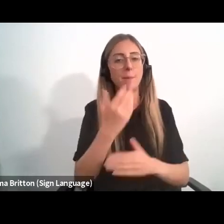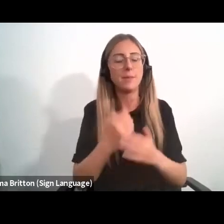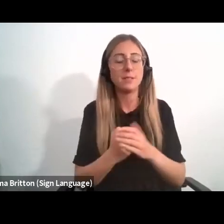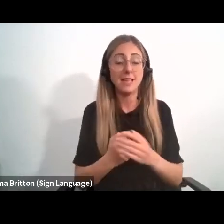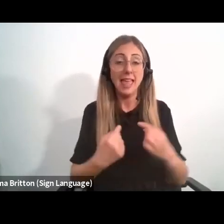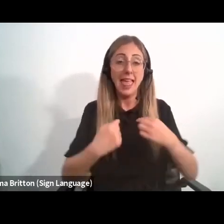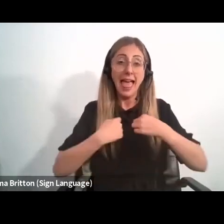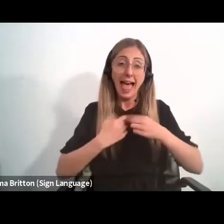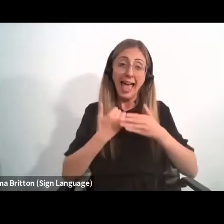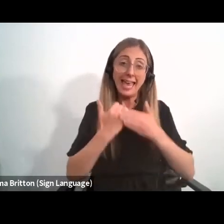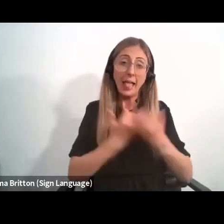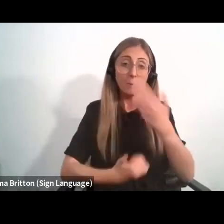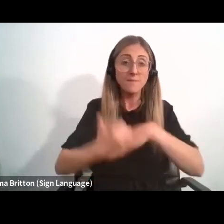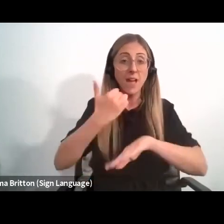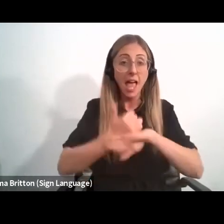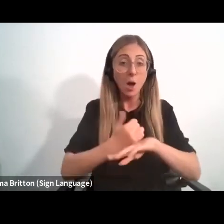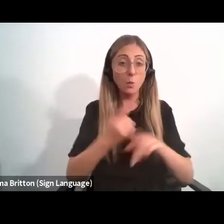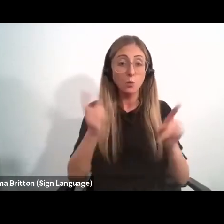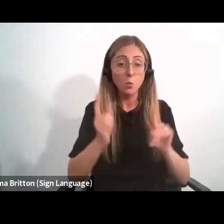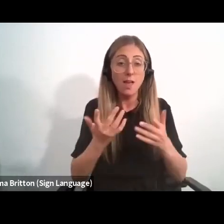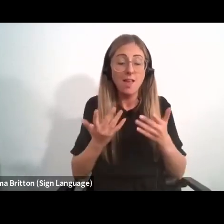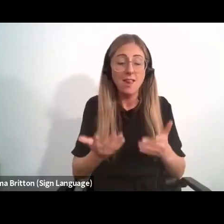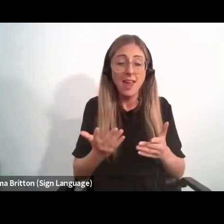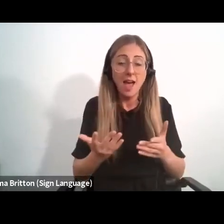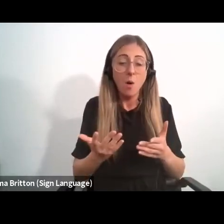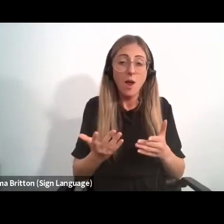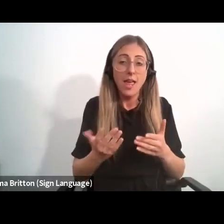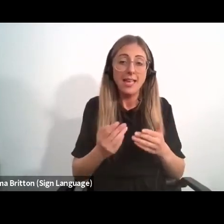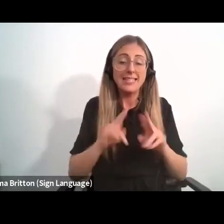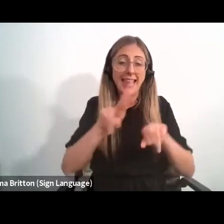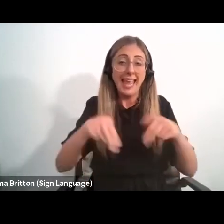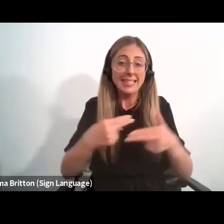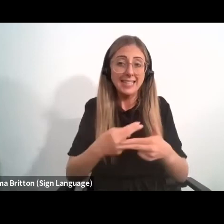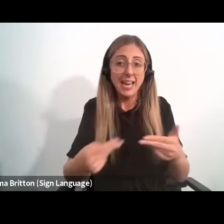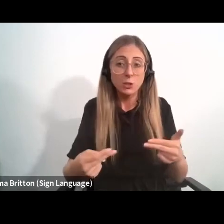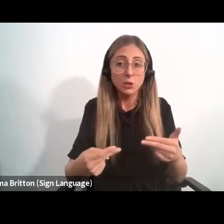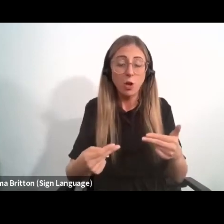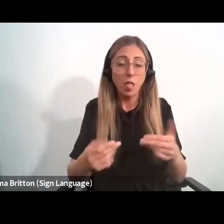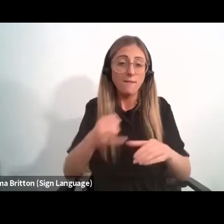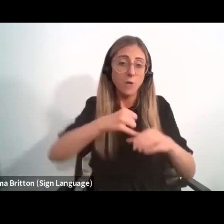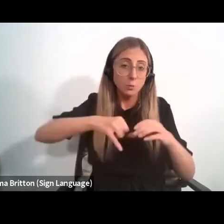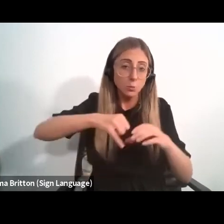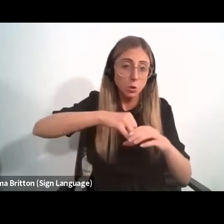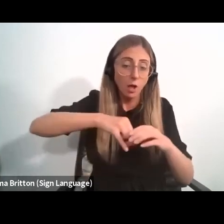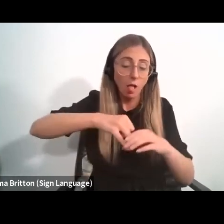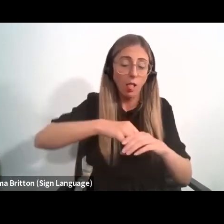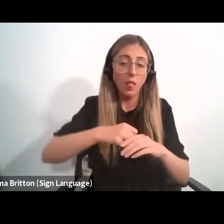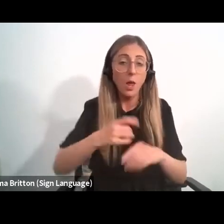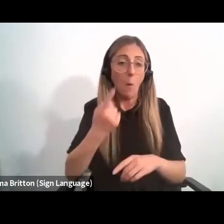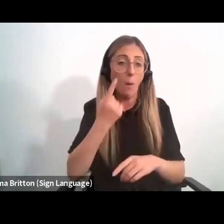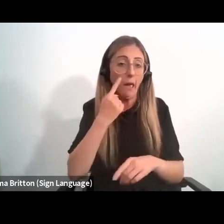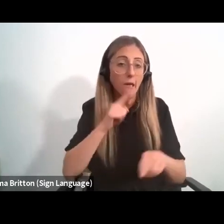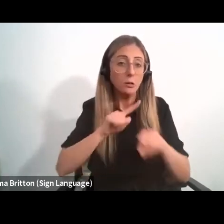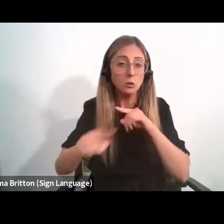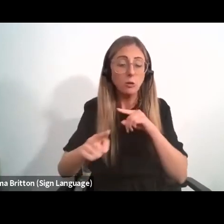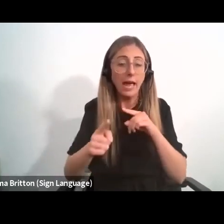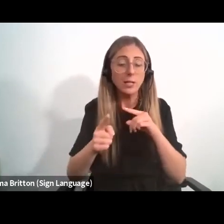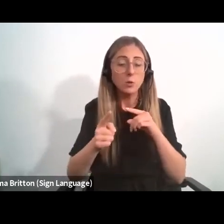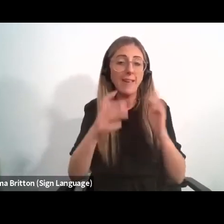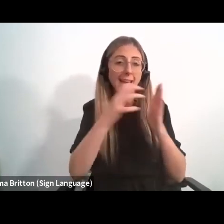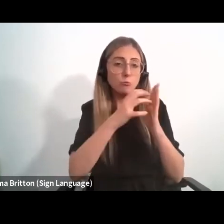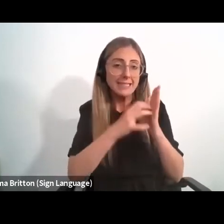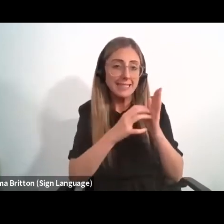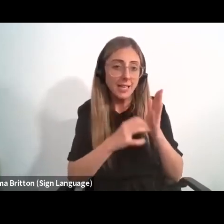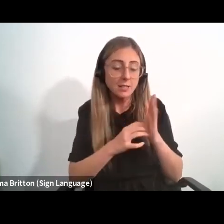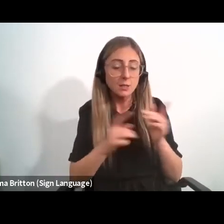I helped found what is now the Centre international pour le développement pharmaceutique, which looks for innovative ingredients from